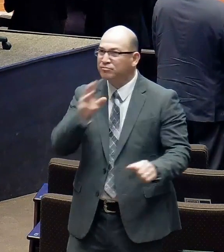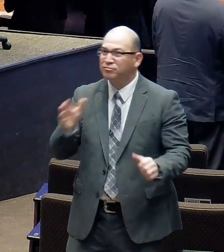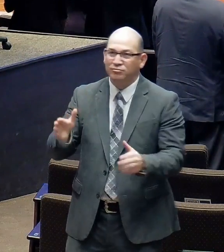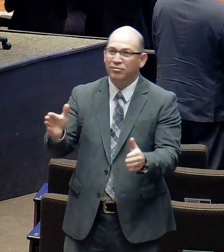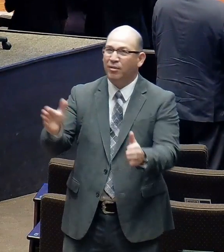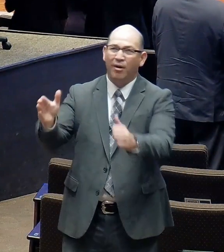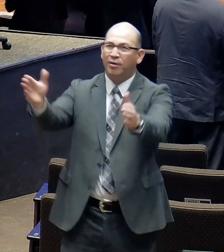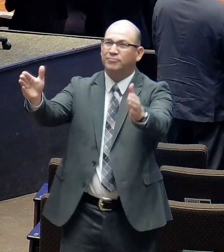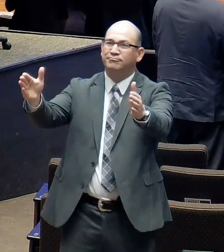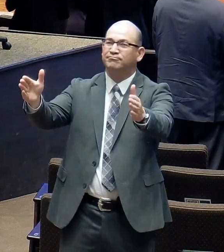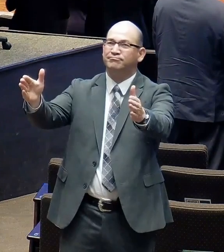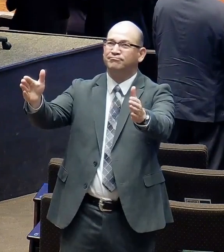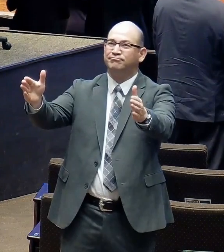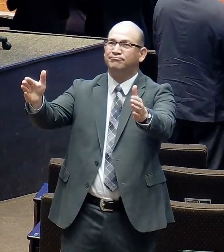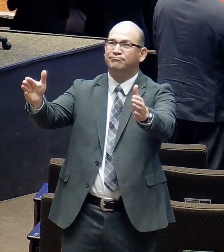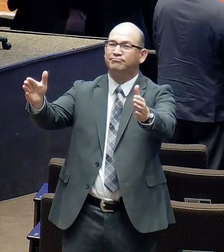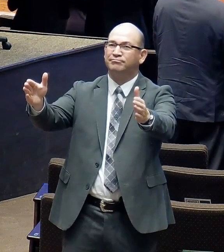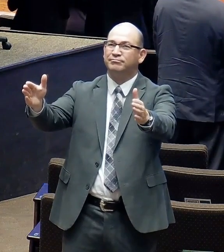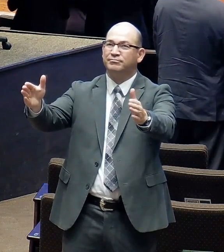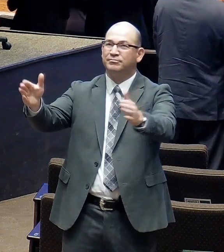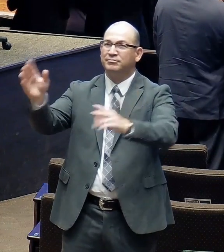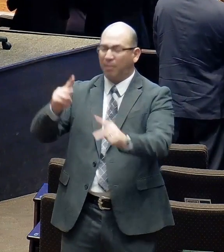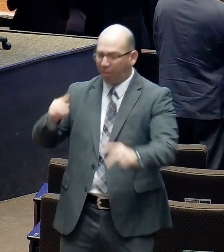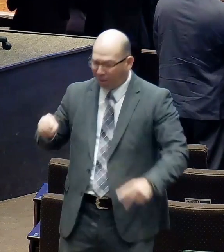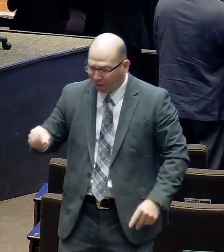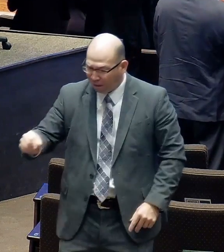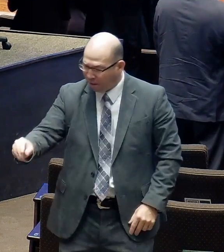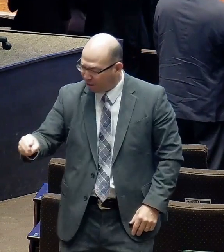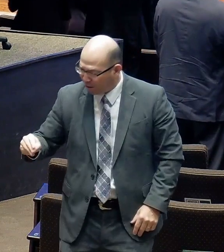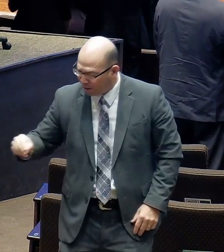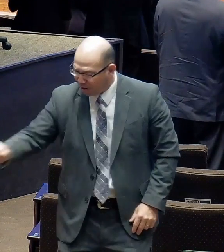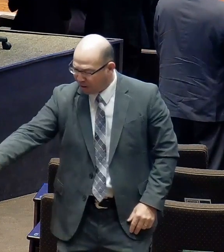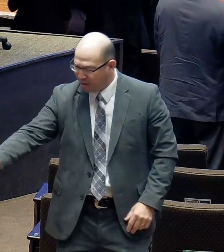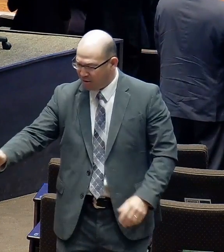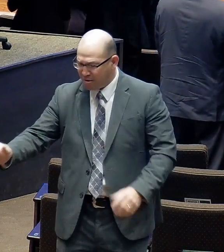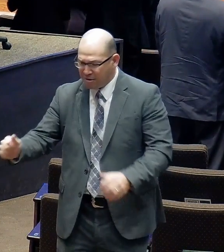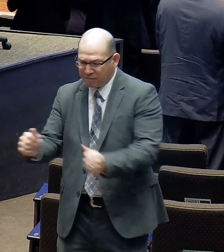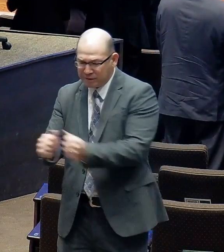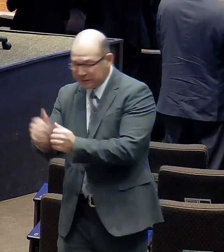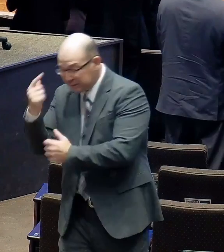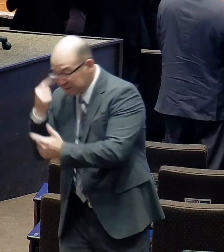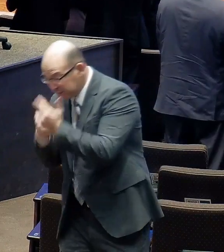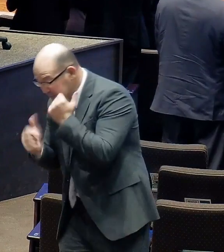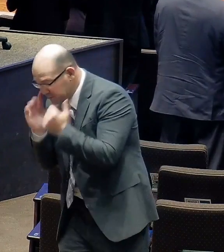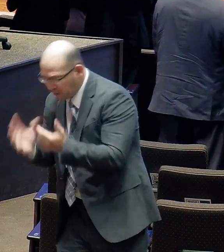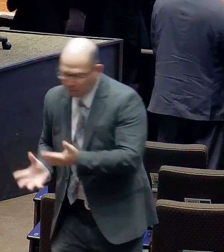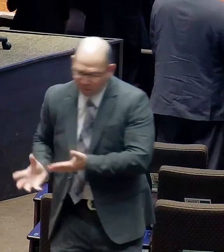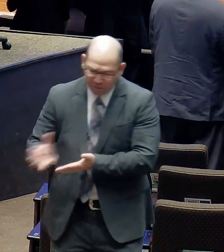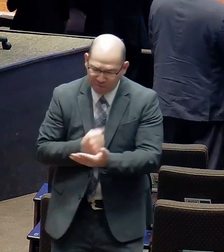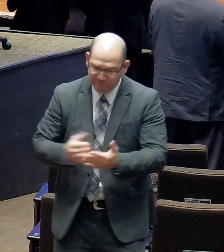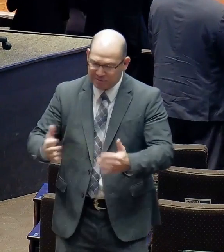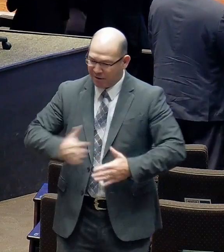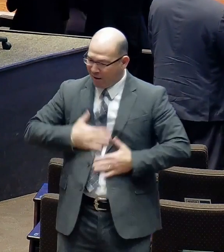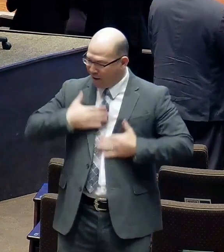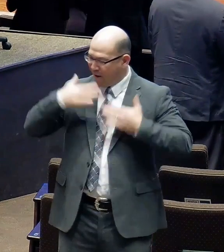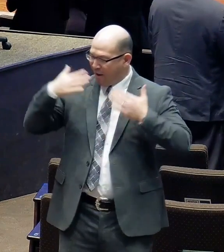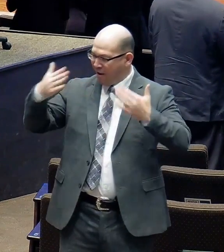They that sow in tears shall reap in joy. He that goeth forth and weepeth, bringing precious seed,